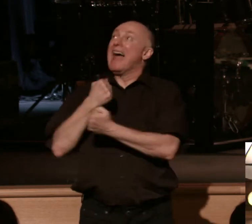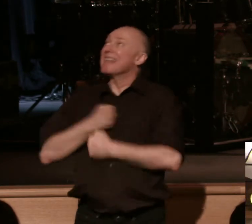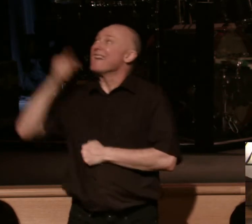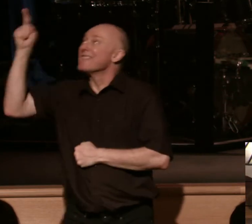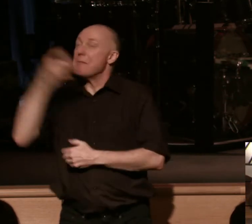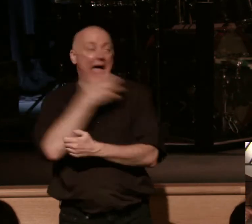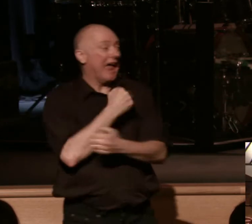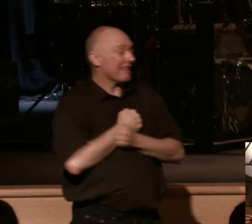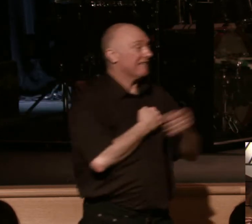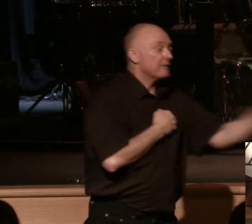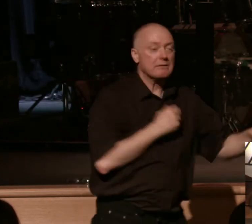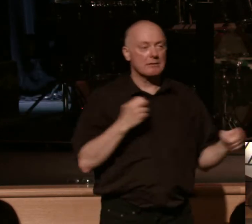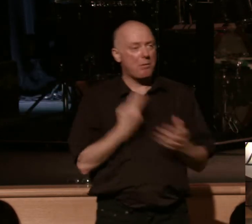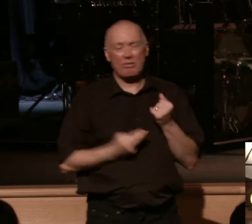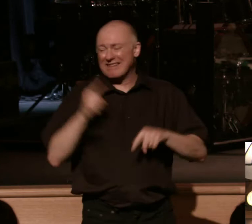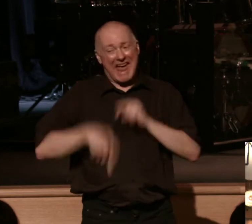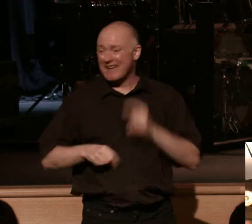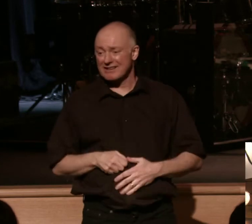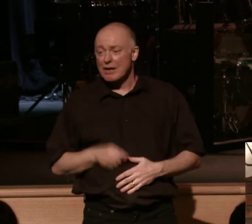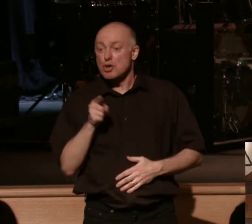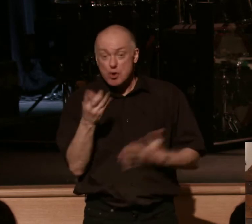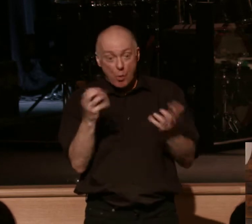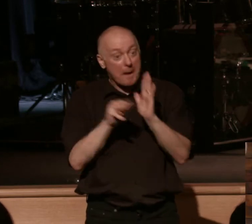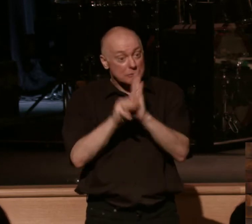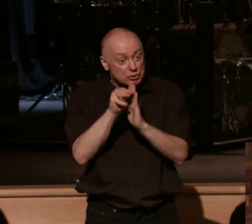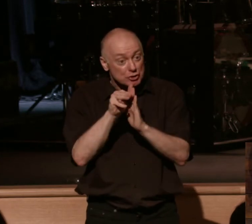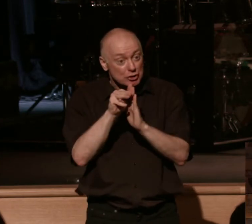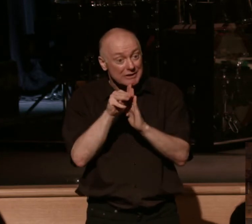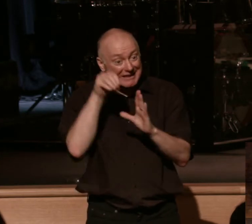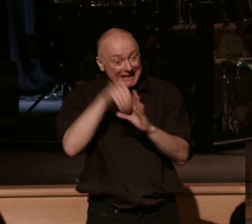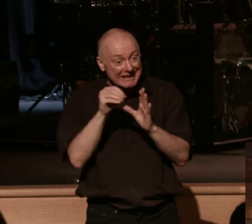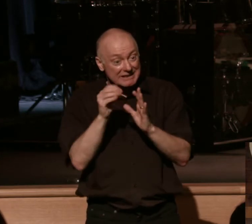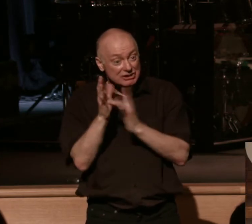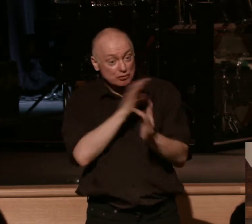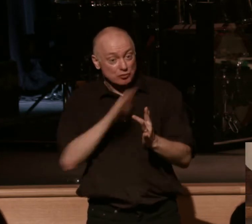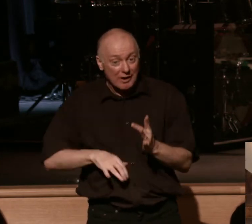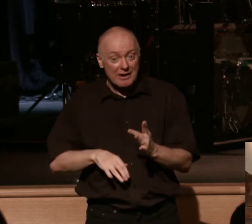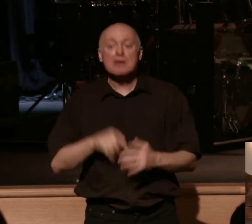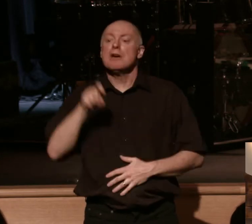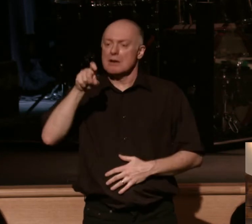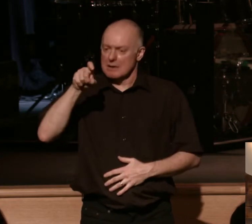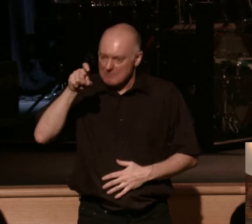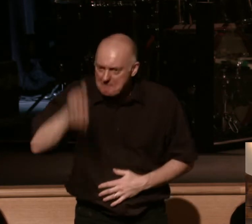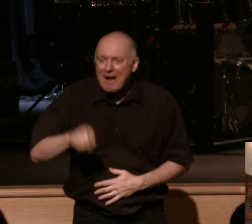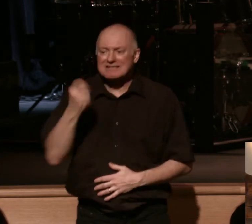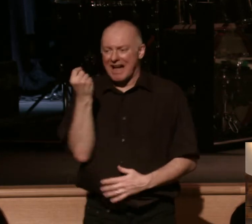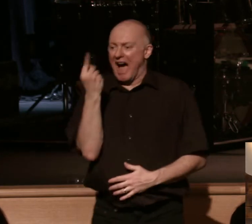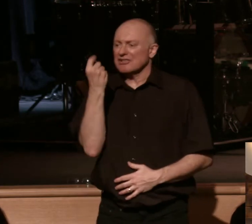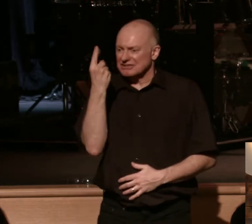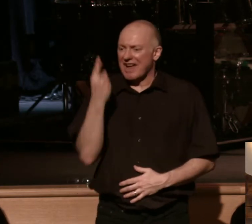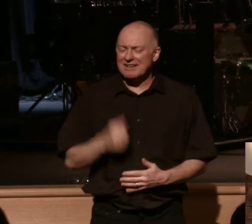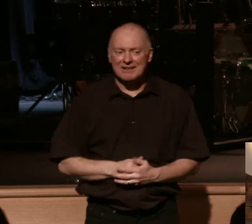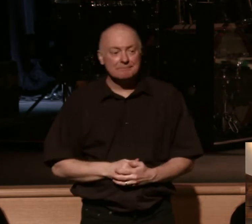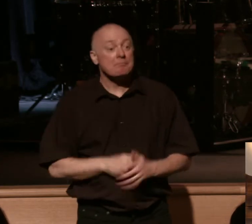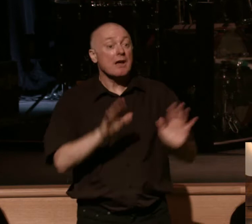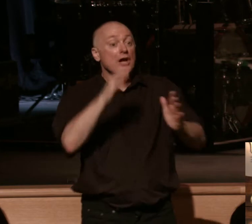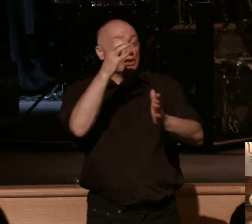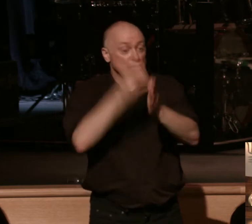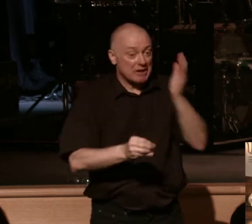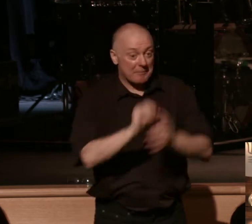won't work. You want to be mature in Jesus Christ? This is the truth we must understand. So in chapter 5,